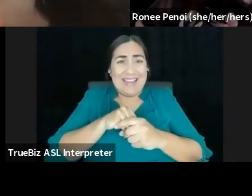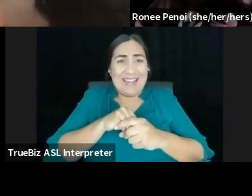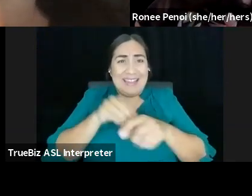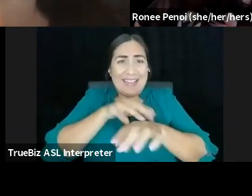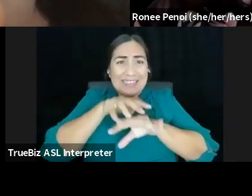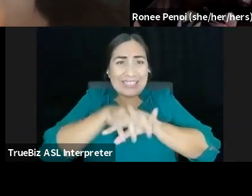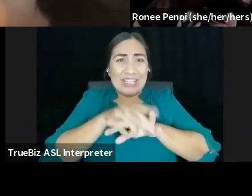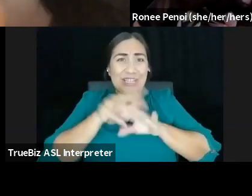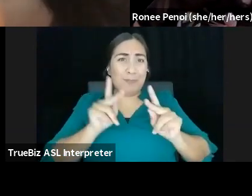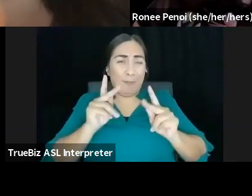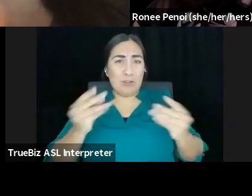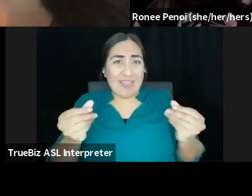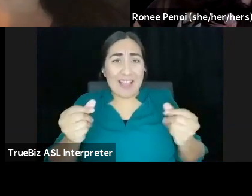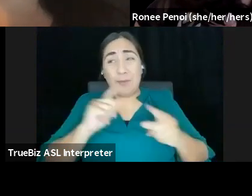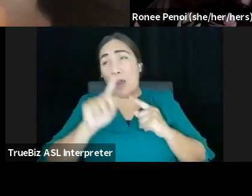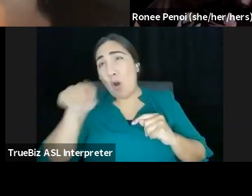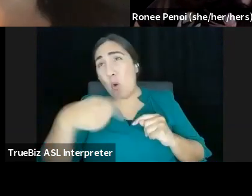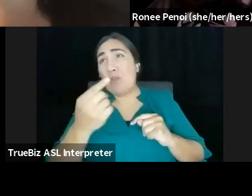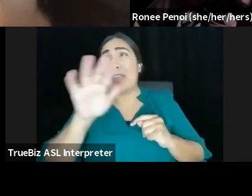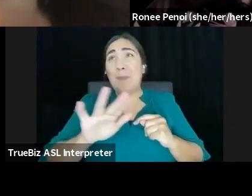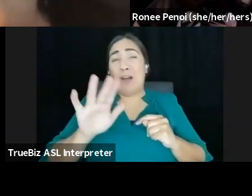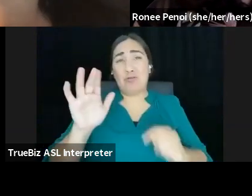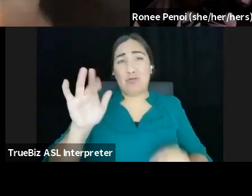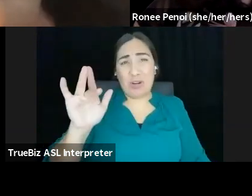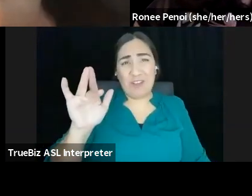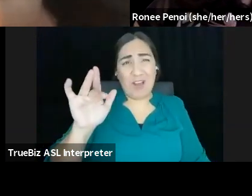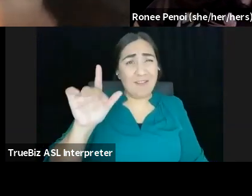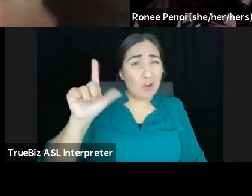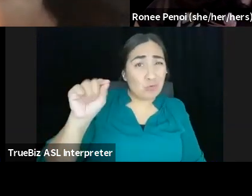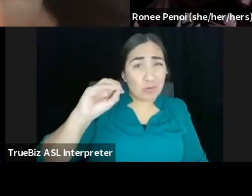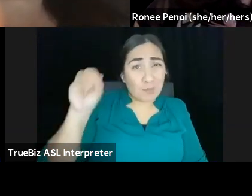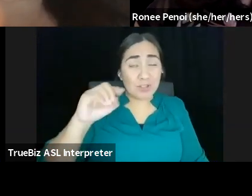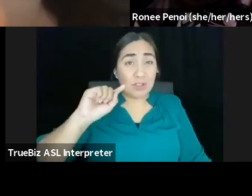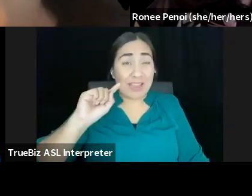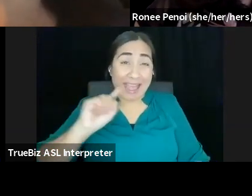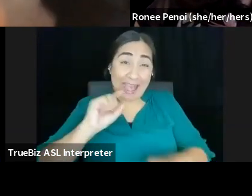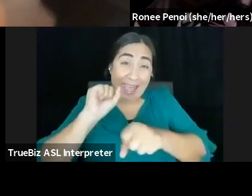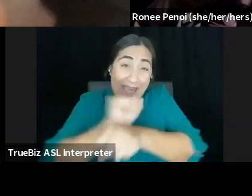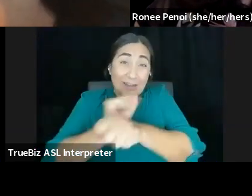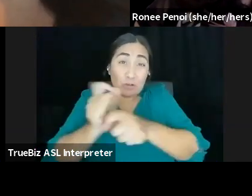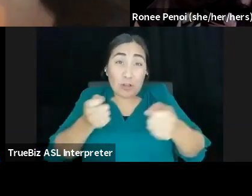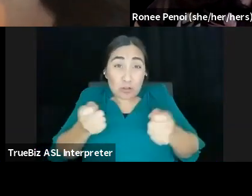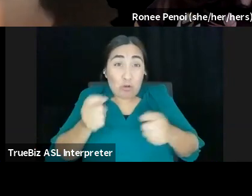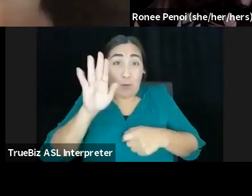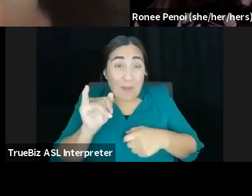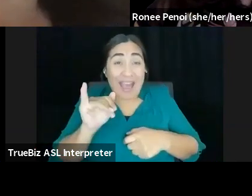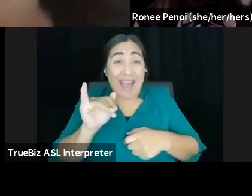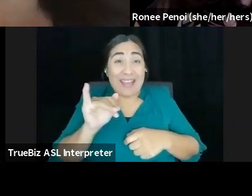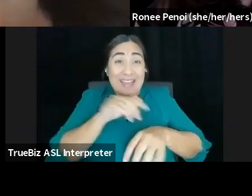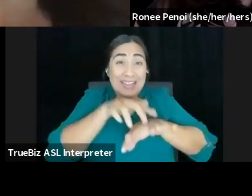quarter to about 20% of that is actually controlled by indigenous people. And so I love that statistic for multiple